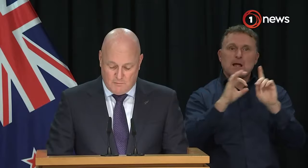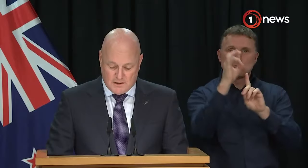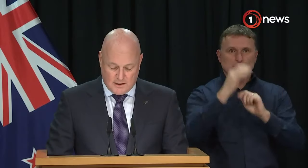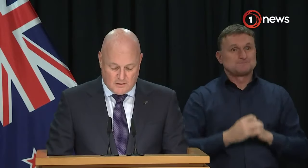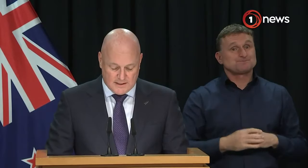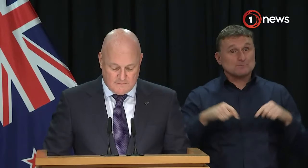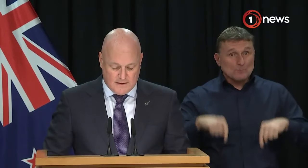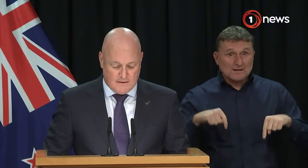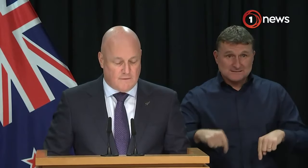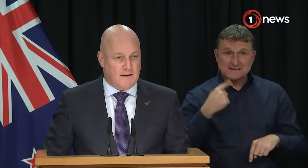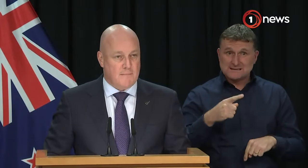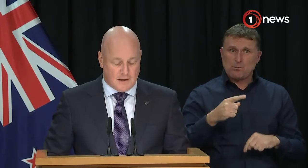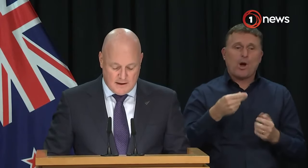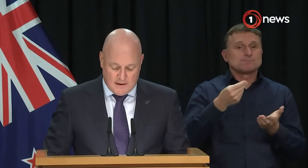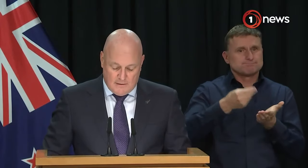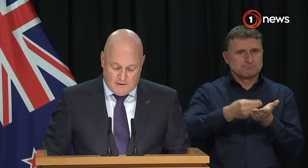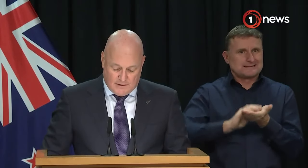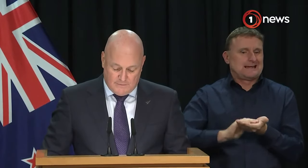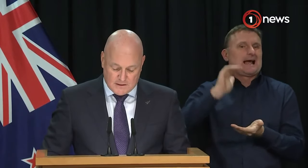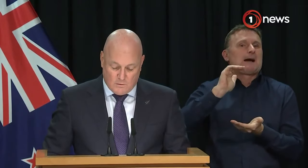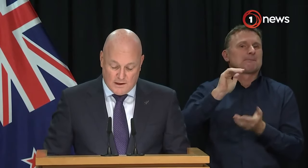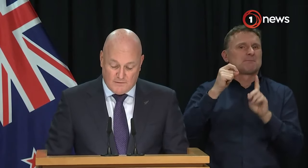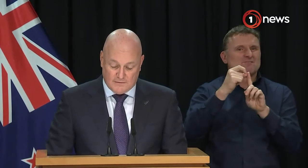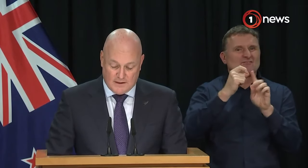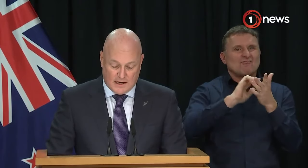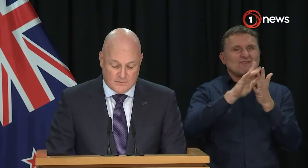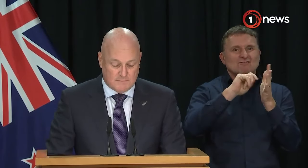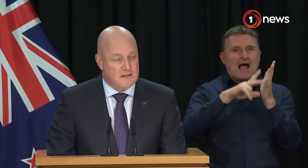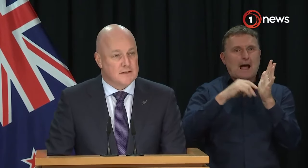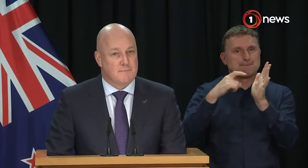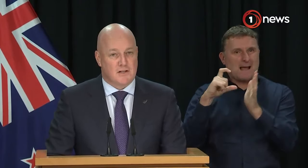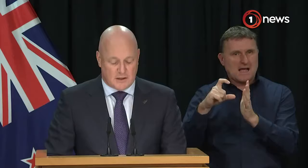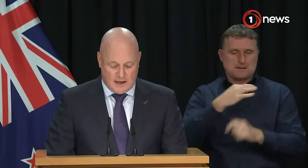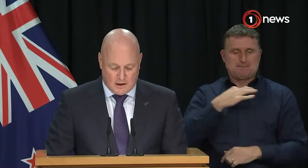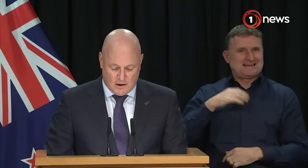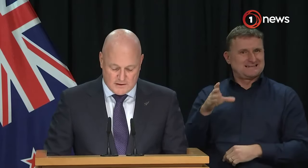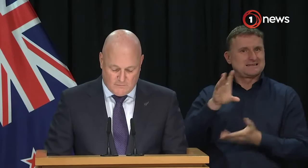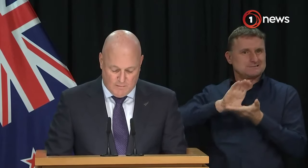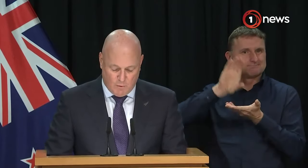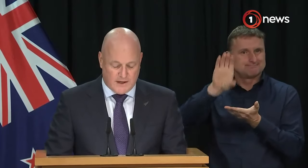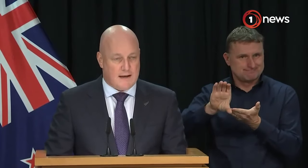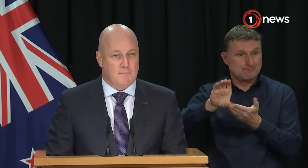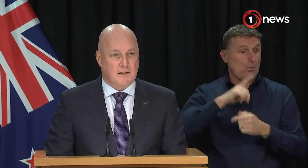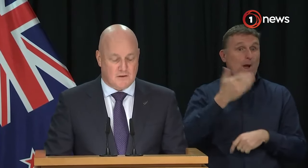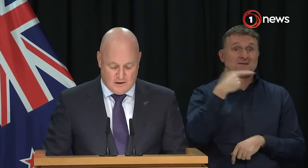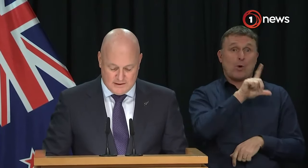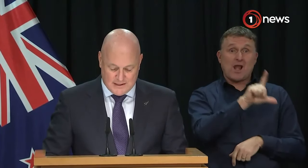announced a permanent increase in funding for Pharmac, filling in the fiscal cliff left in the country's medicines budget at a cost of 1.8 billion dollars